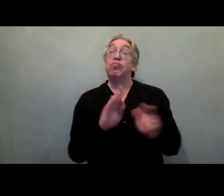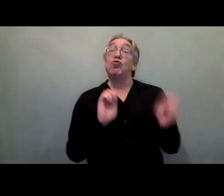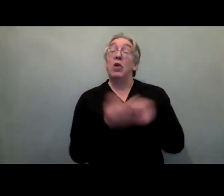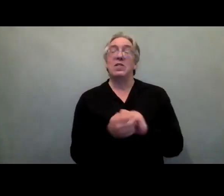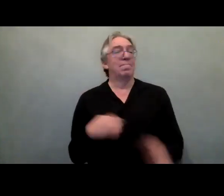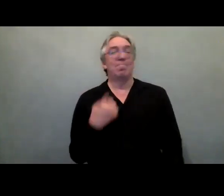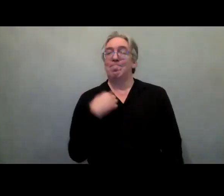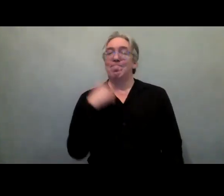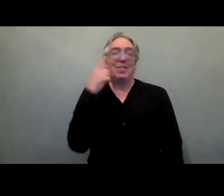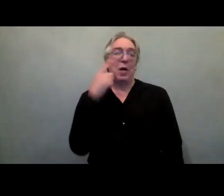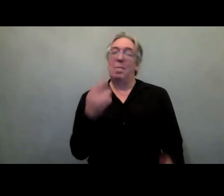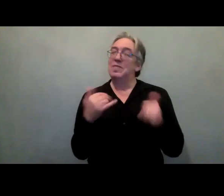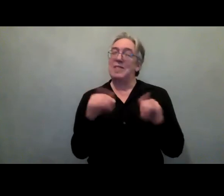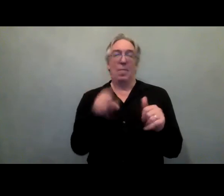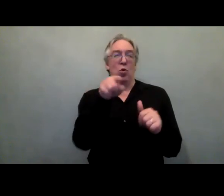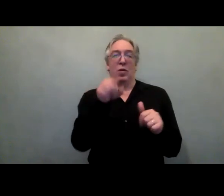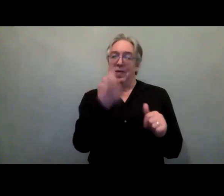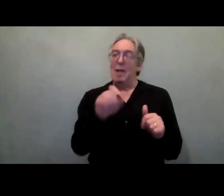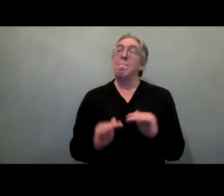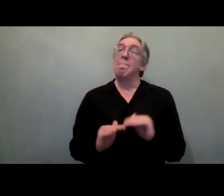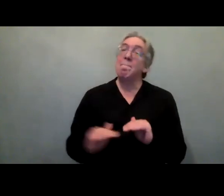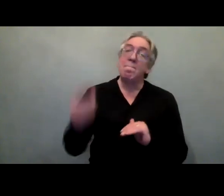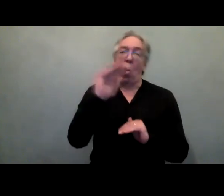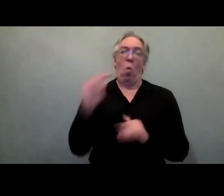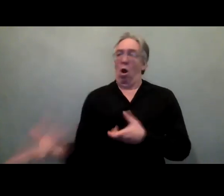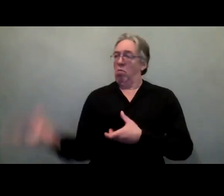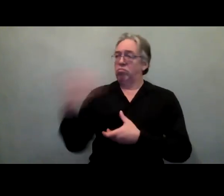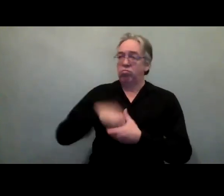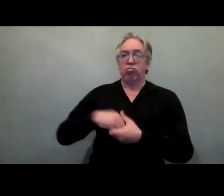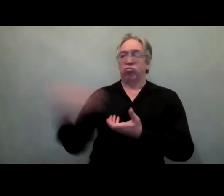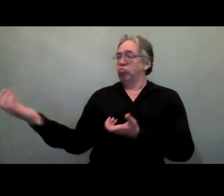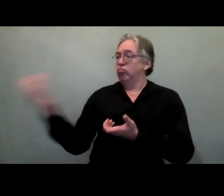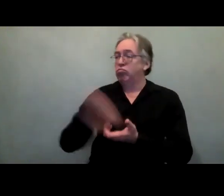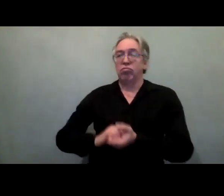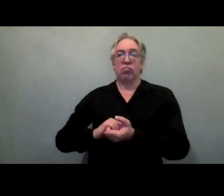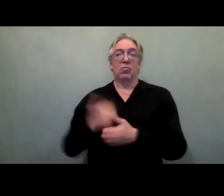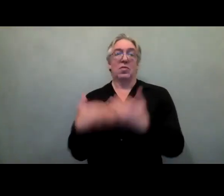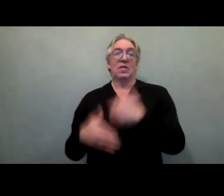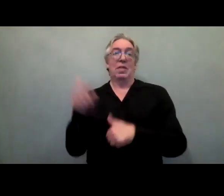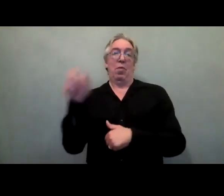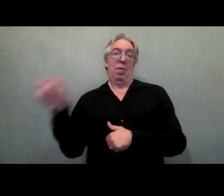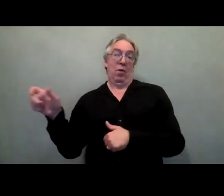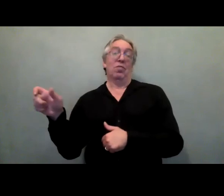organizations of persons with disabilities and other type of entities working in the field of data.